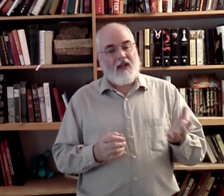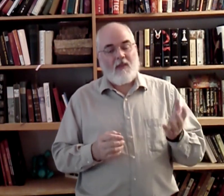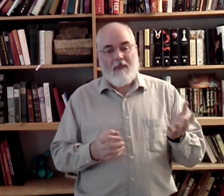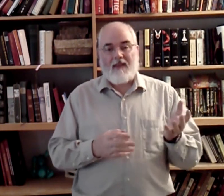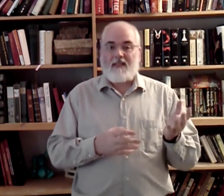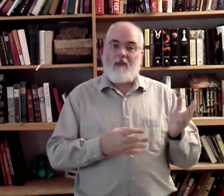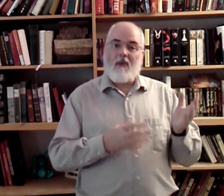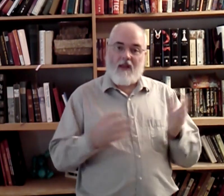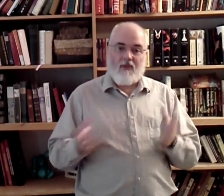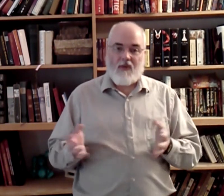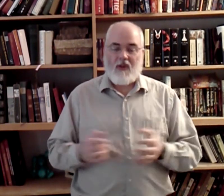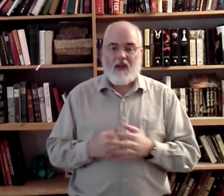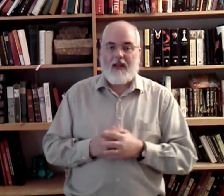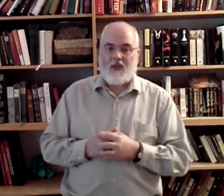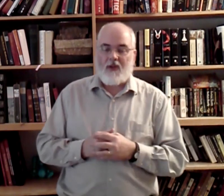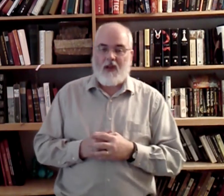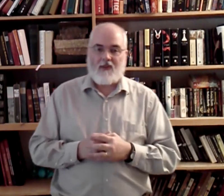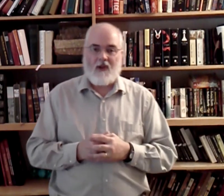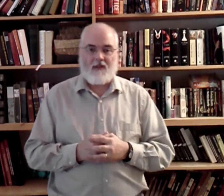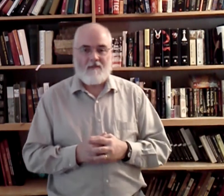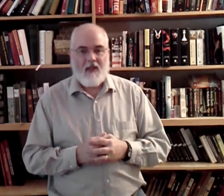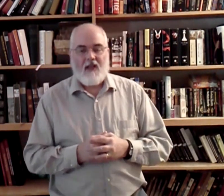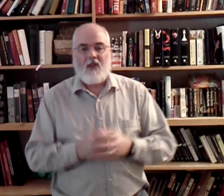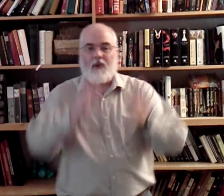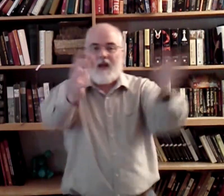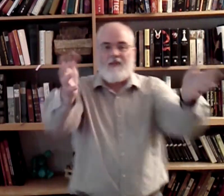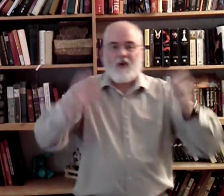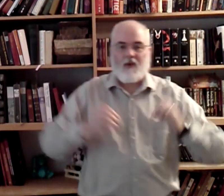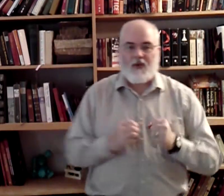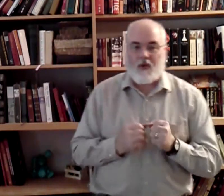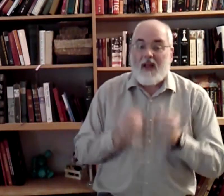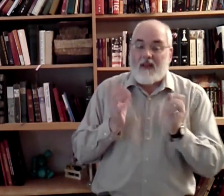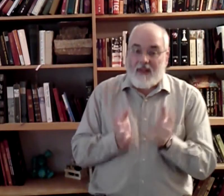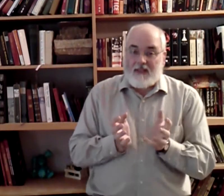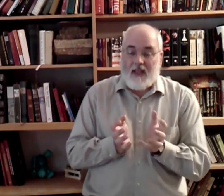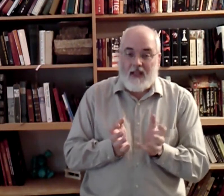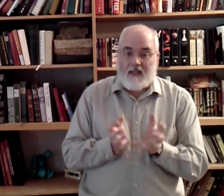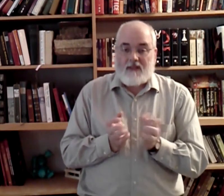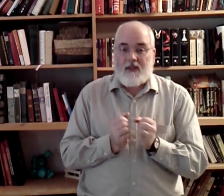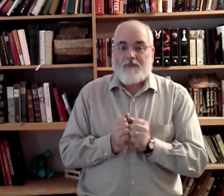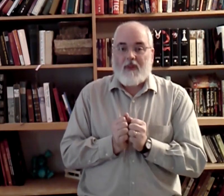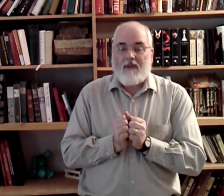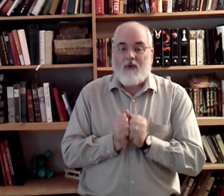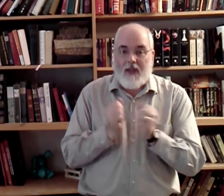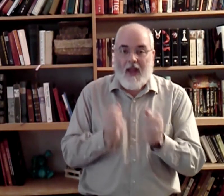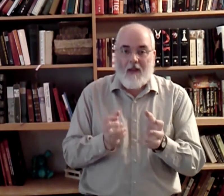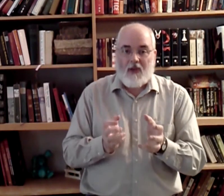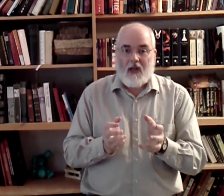is about the same length as all the other songs. So, without any further ado, this is the vocabulary